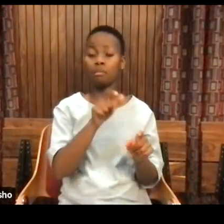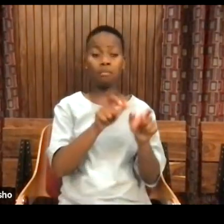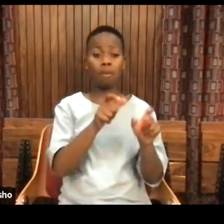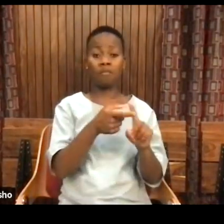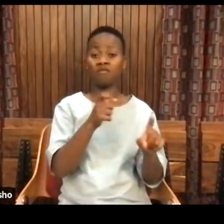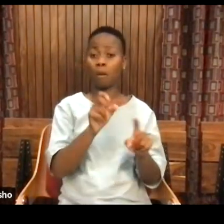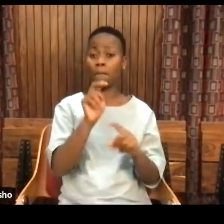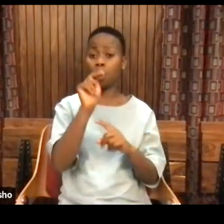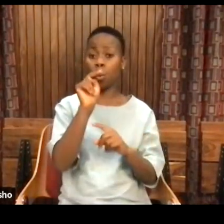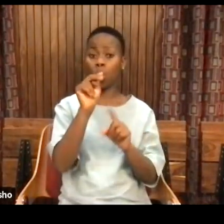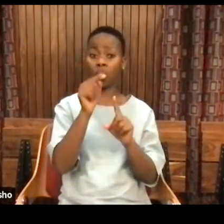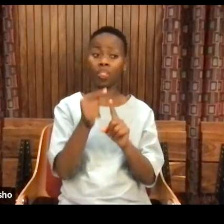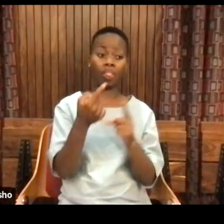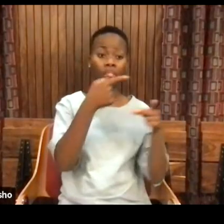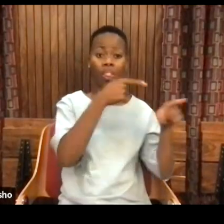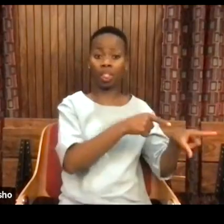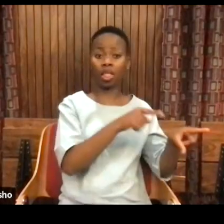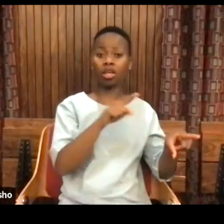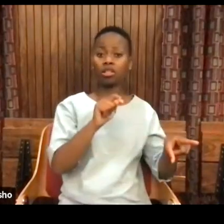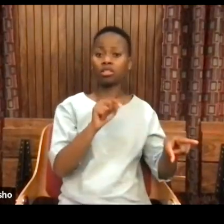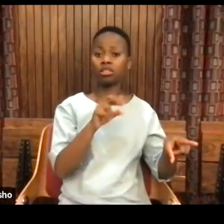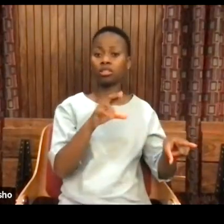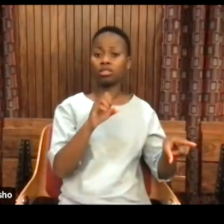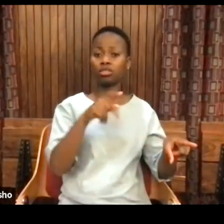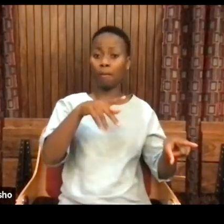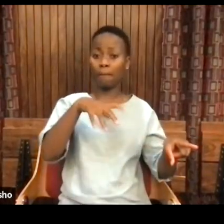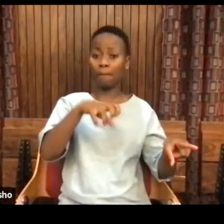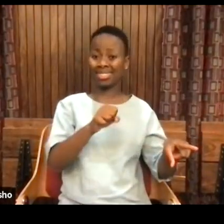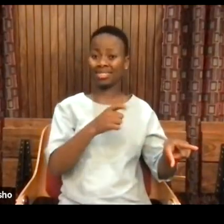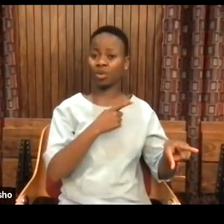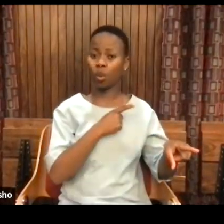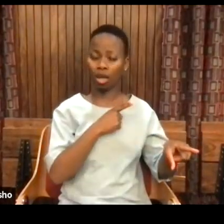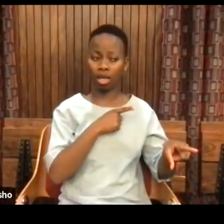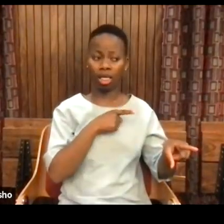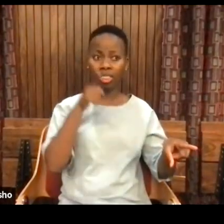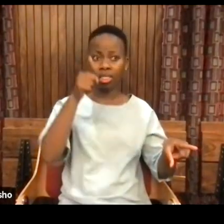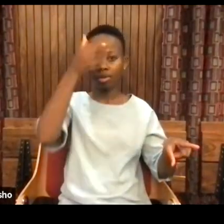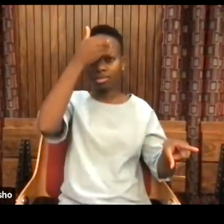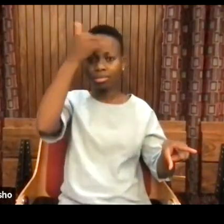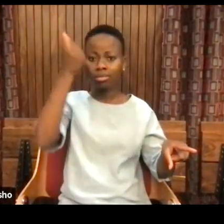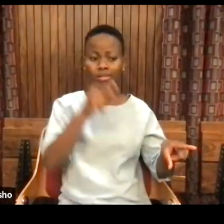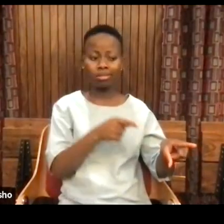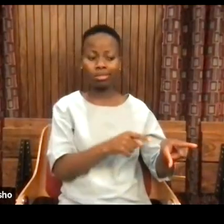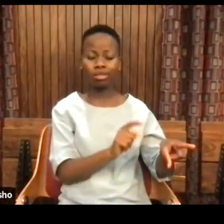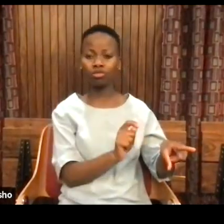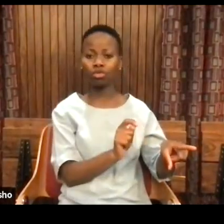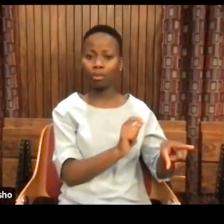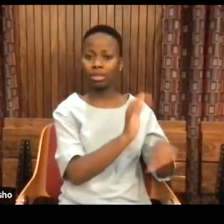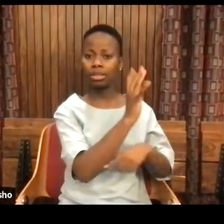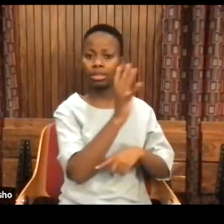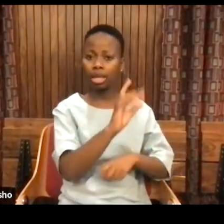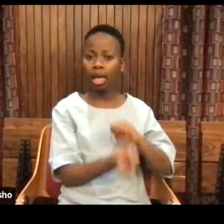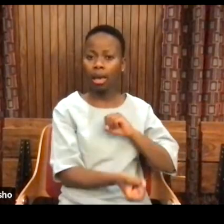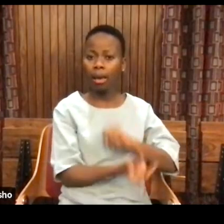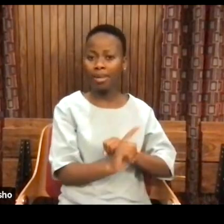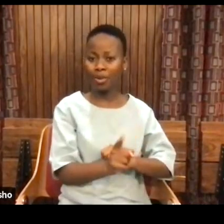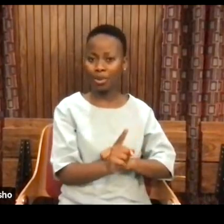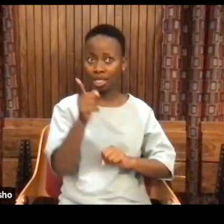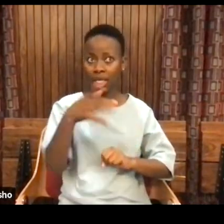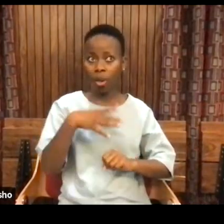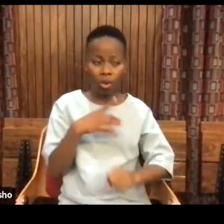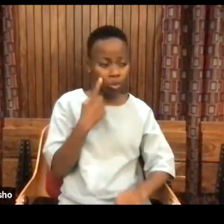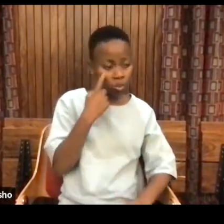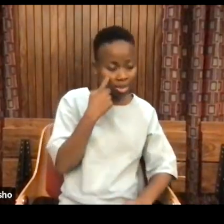tropics? We're not surprised to find that people get up, and it's the same reason. Because we human beings